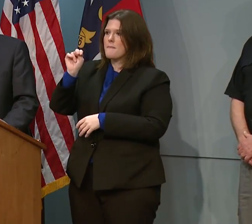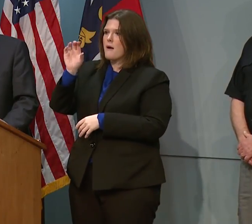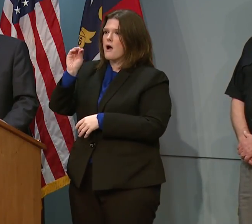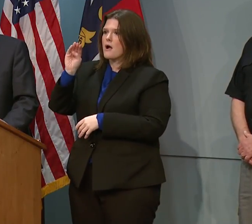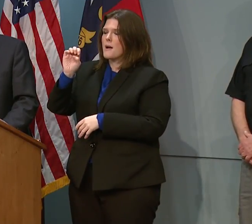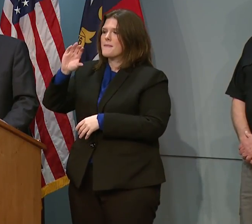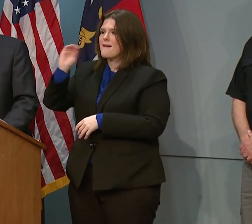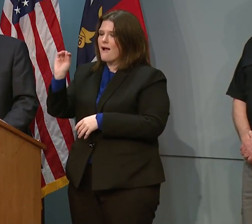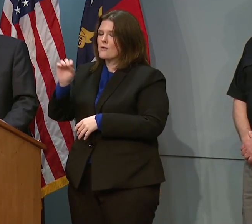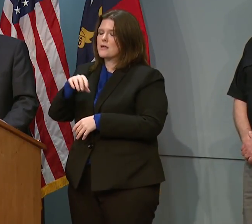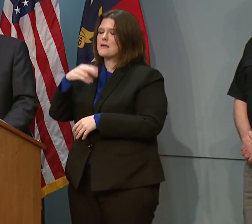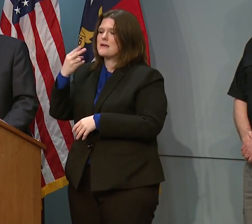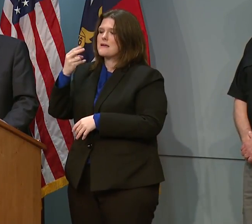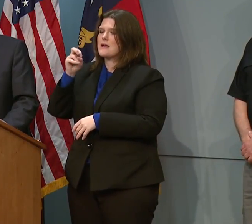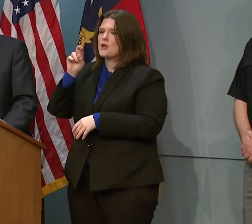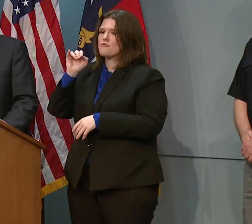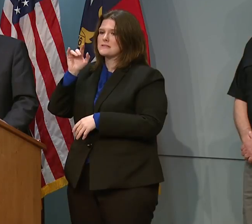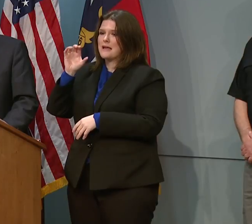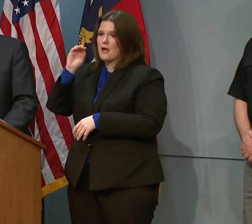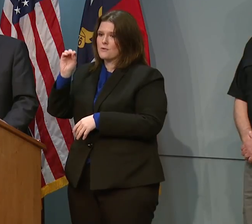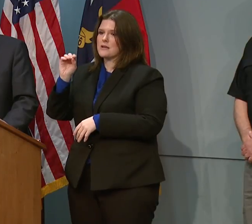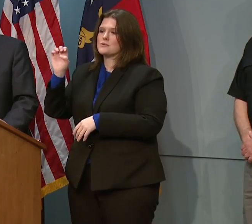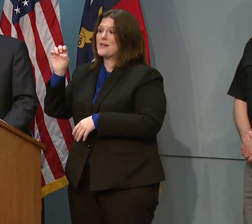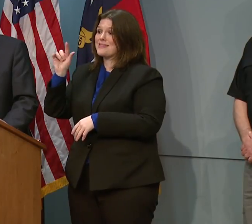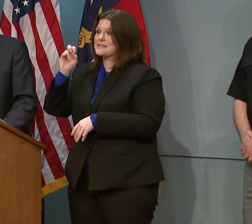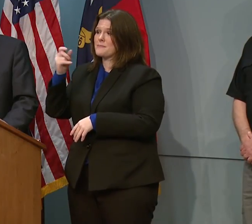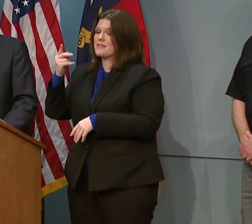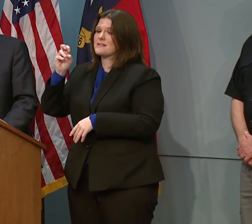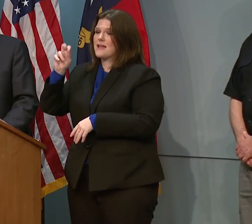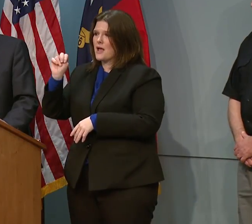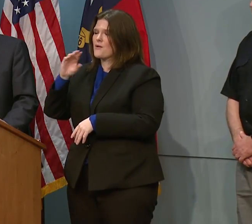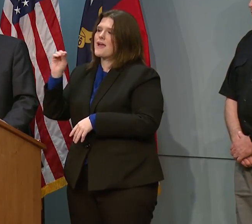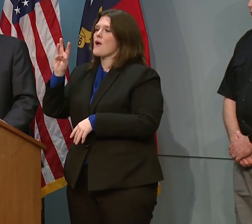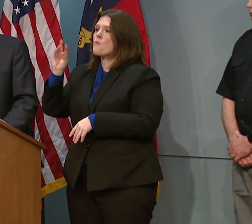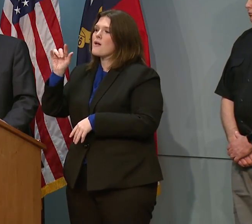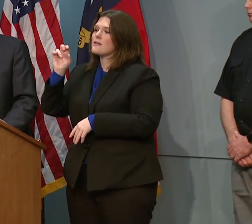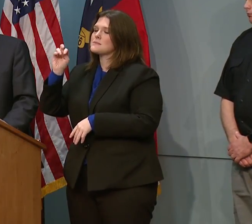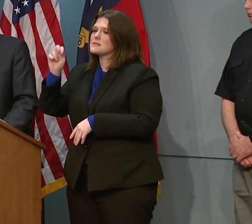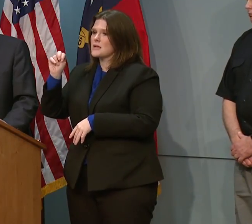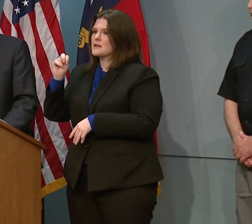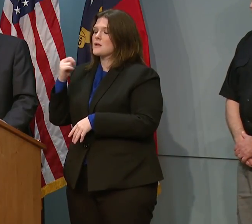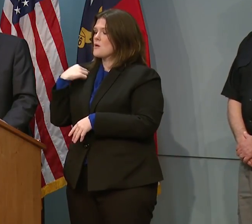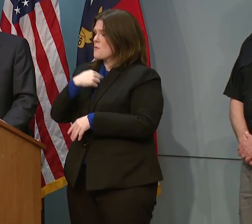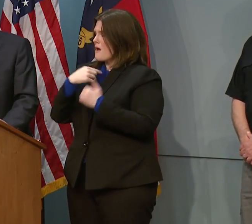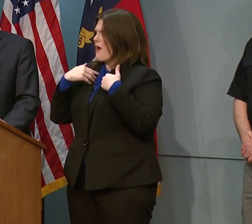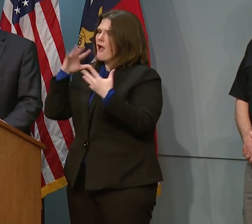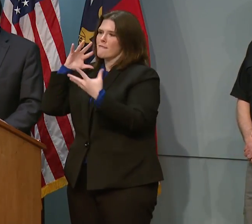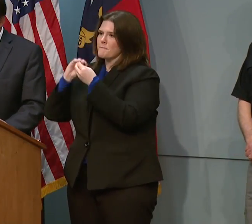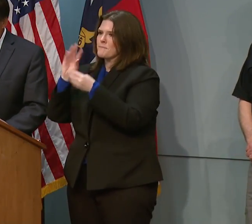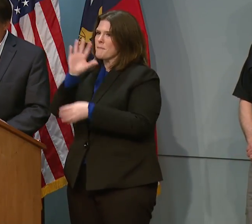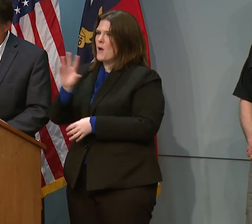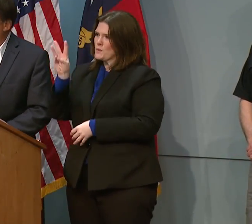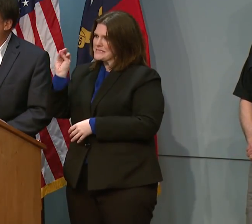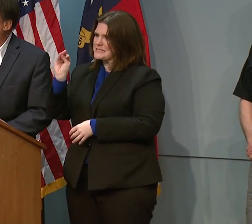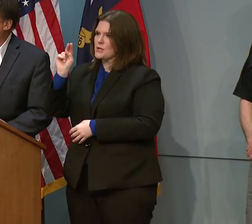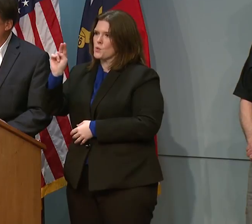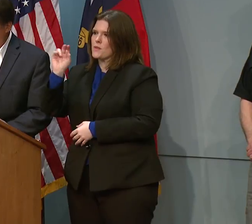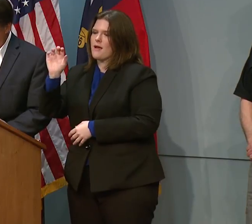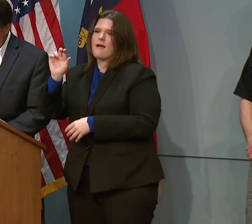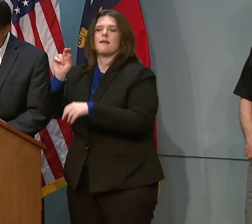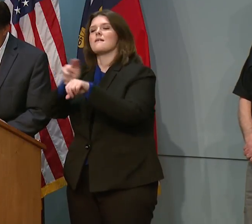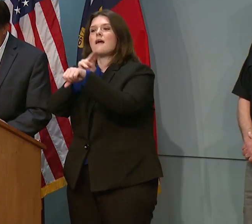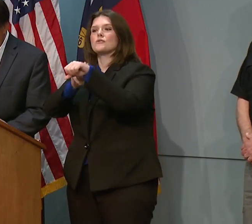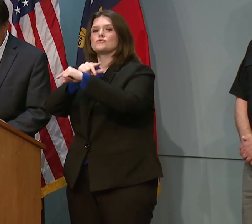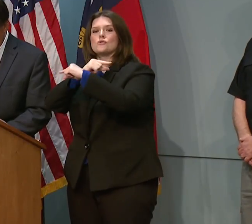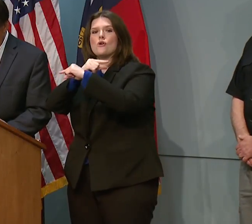Henderson County, to Elizabethtown, New Bern, and Williamston. We have 60 North Carolina National Guard high